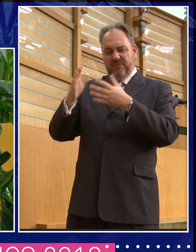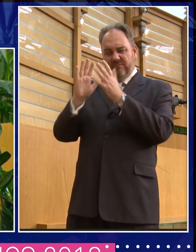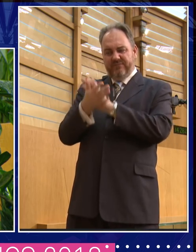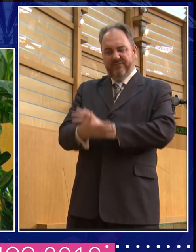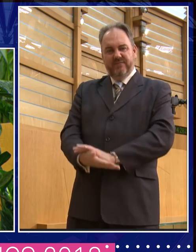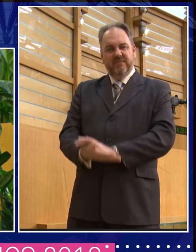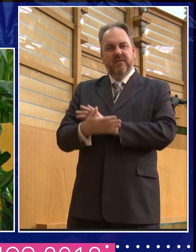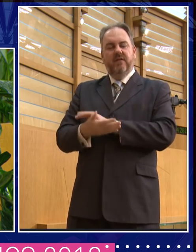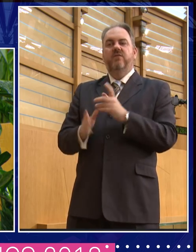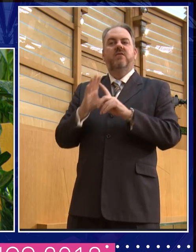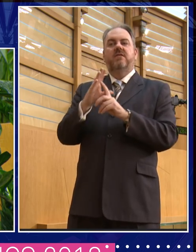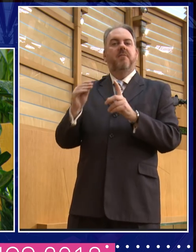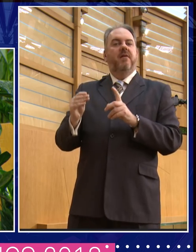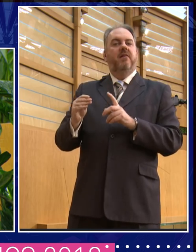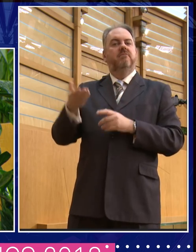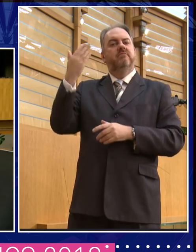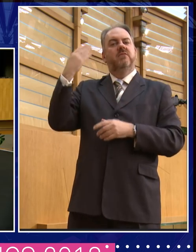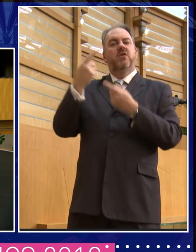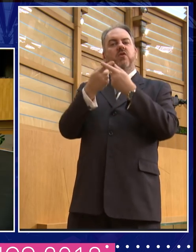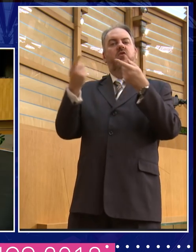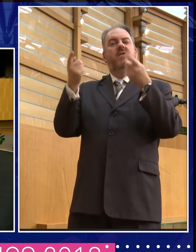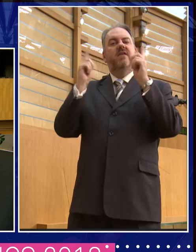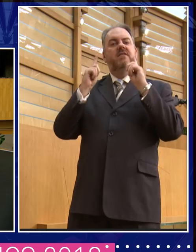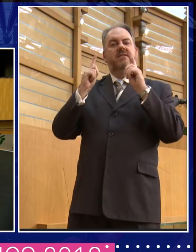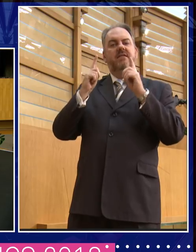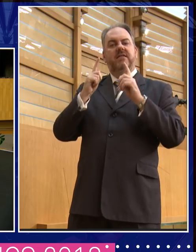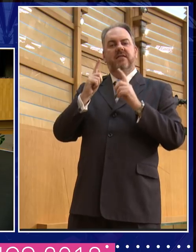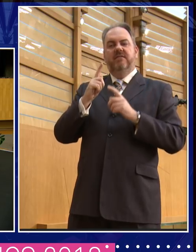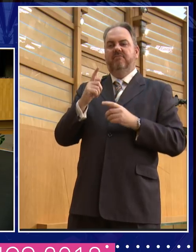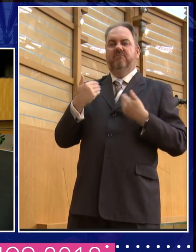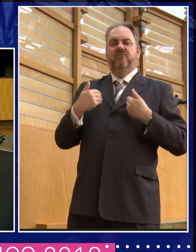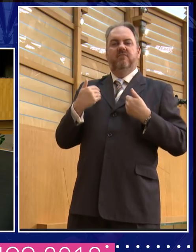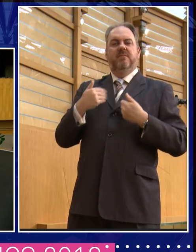university benefactors who profited from the slave trade or something like that. Um,